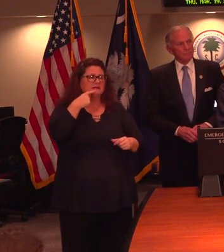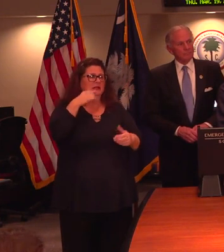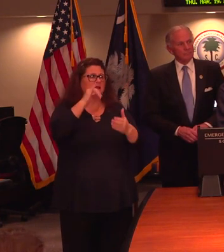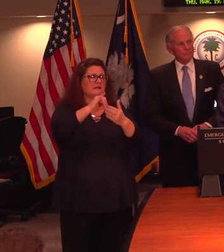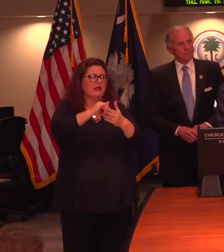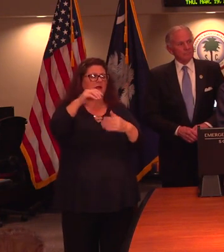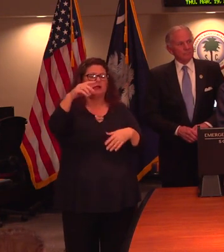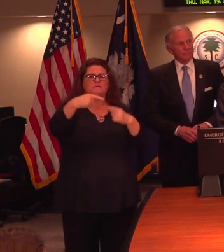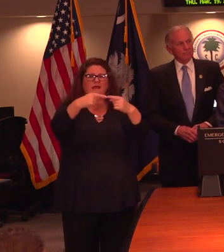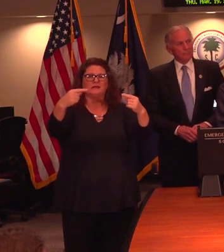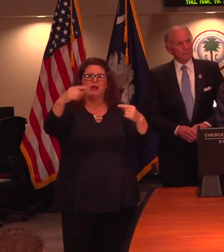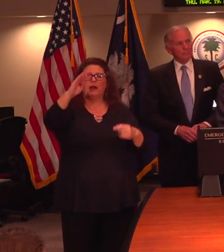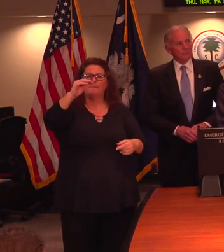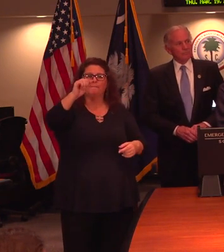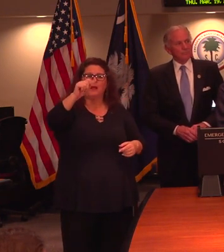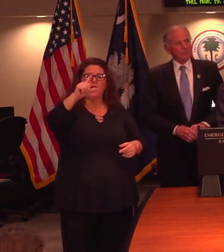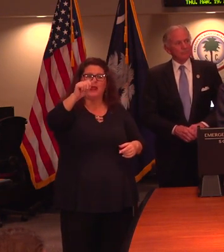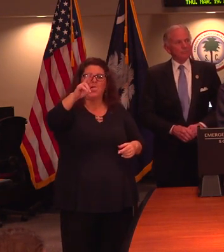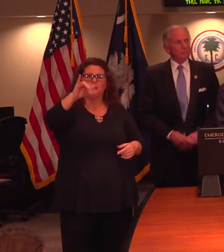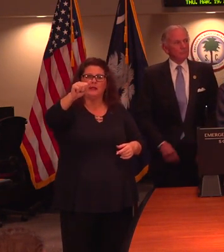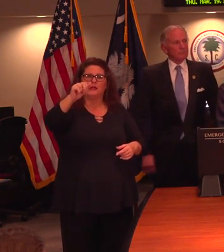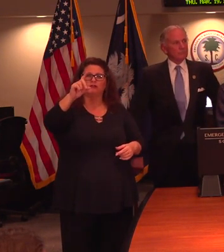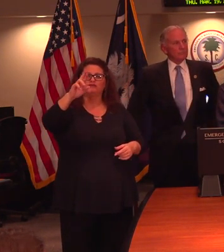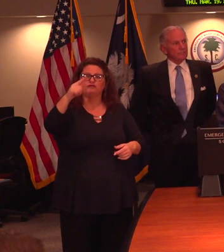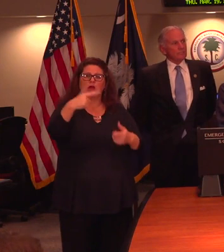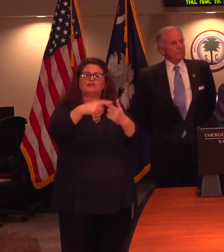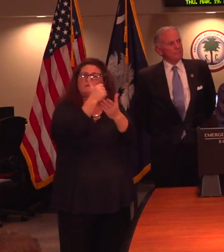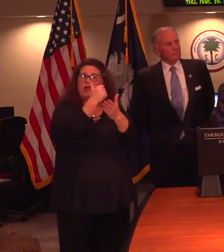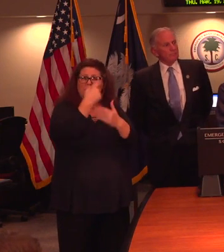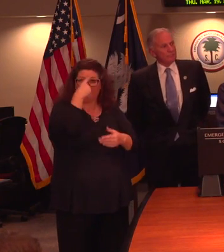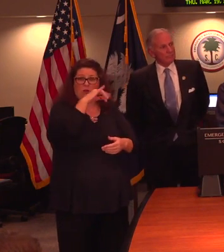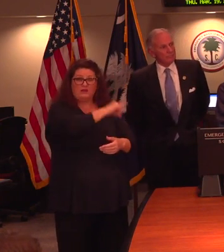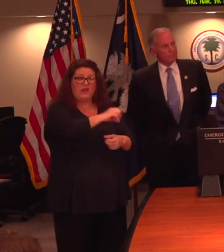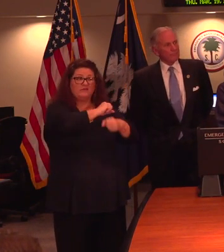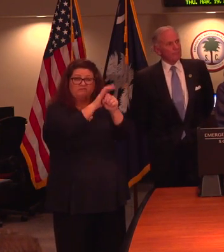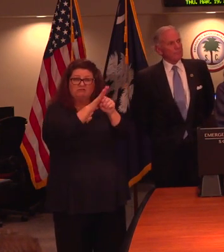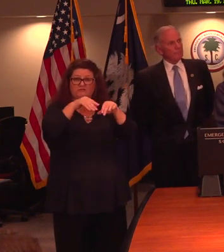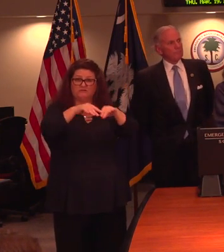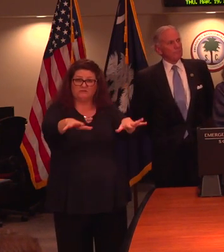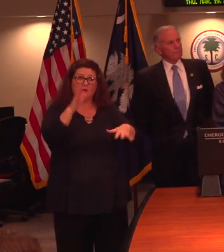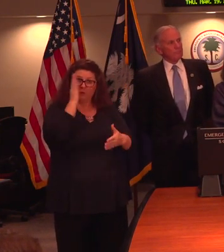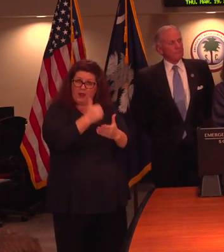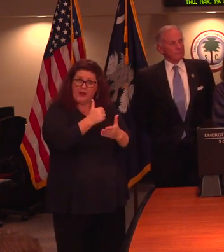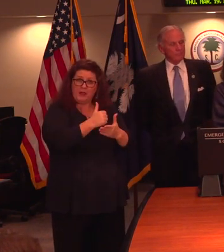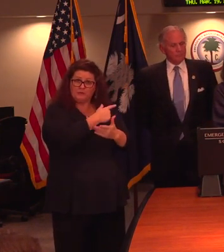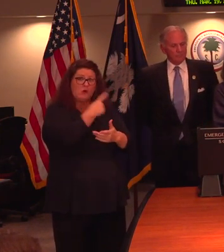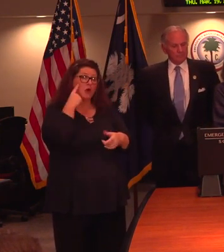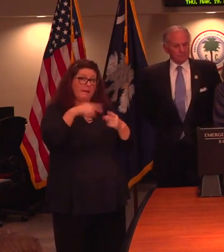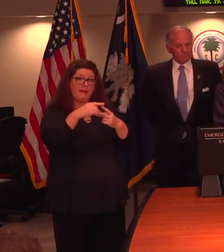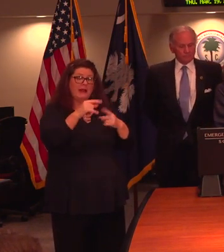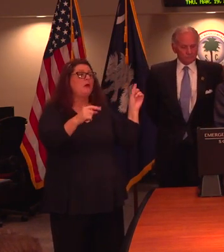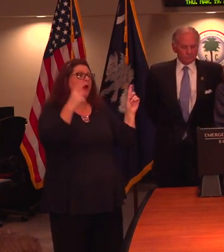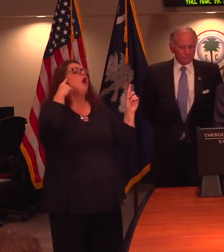anti-malaria drug to test as a coronavirus treatment. Have you heard anything about this? There are studies being